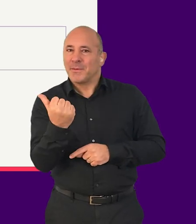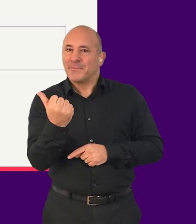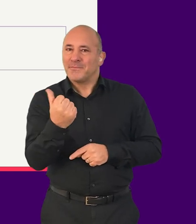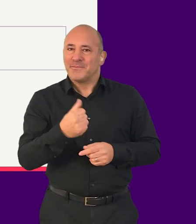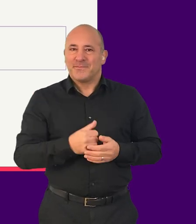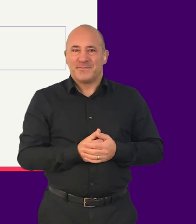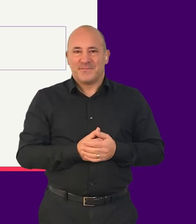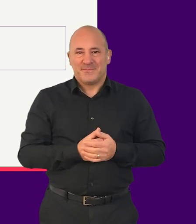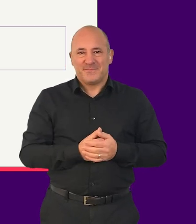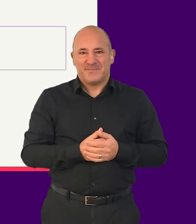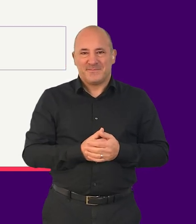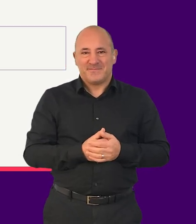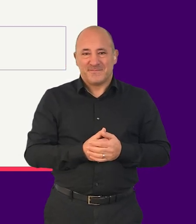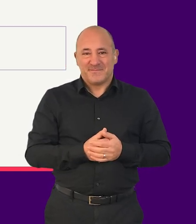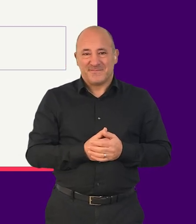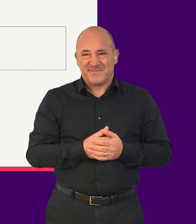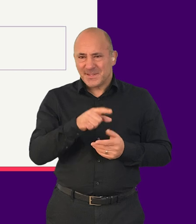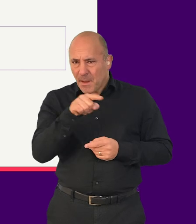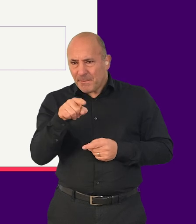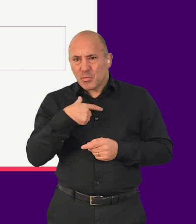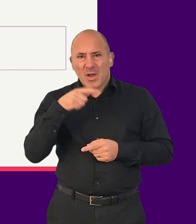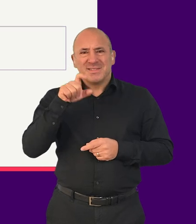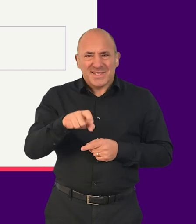Buttons can be activated using space or enter.